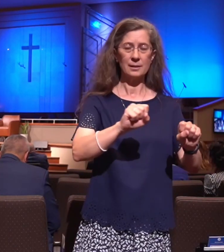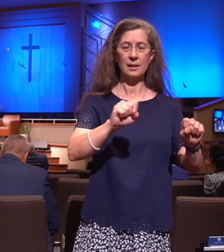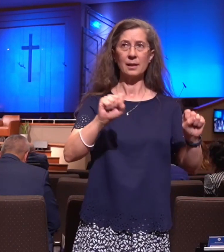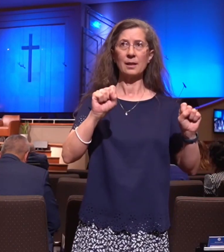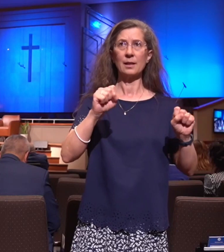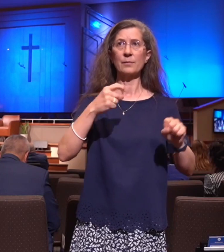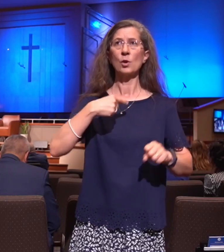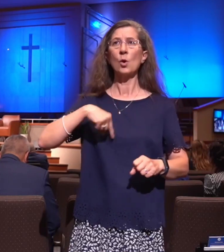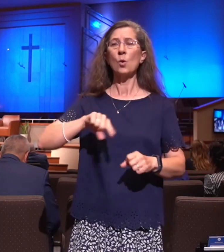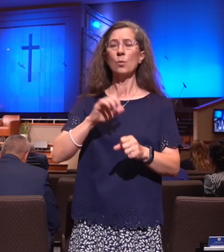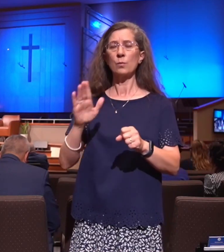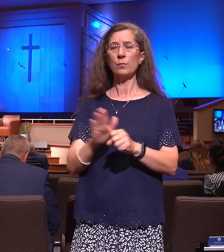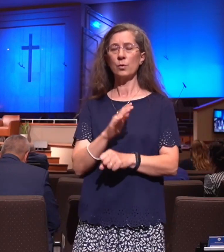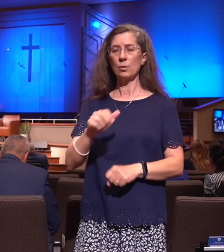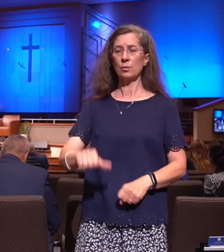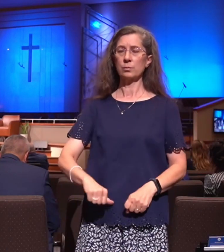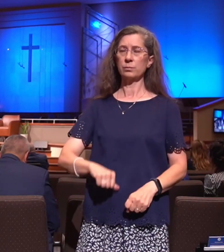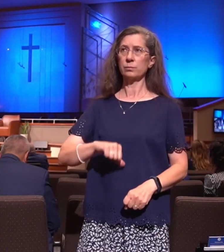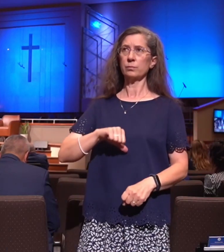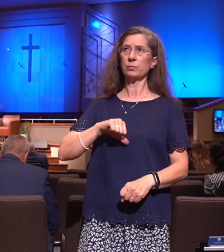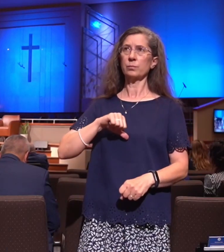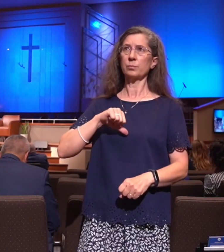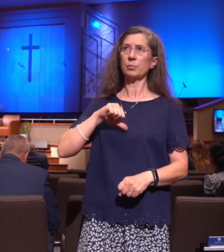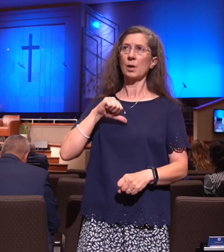ourselves in being set apart.